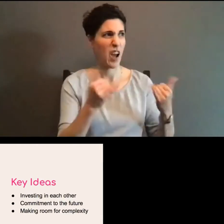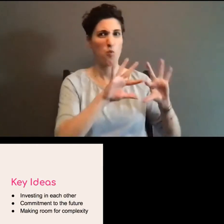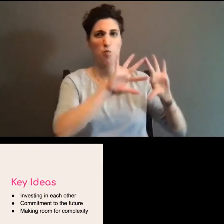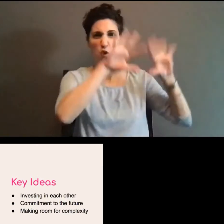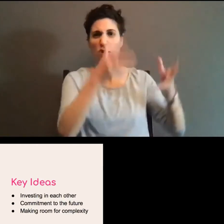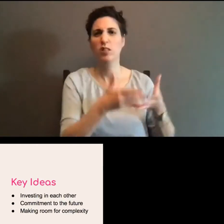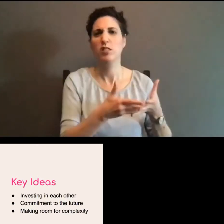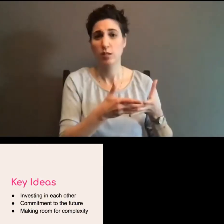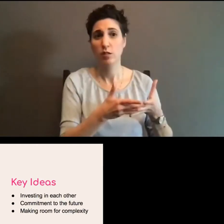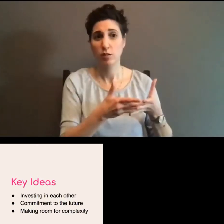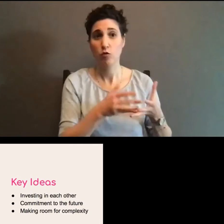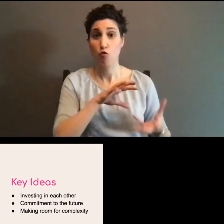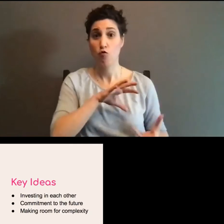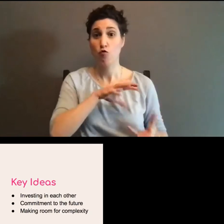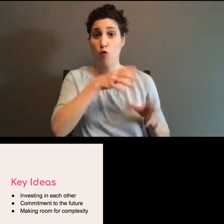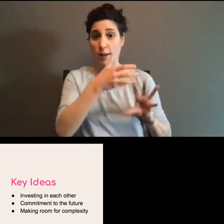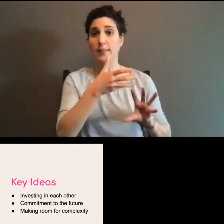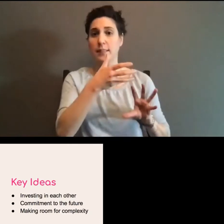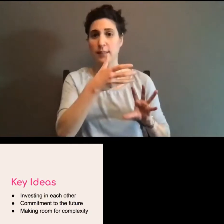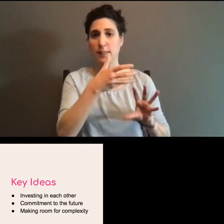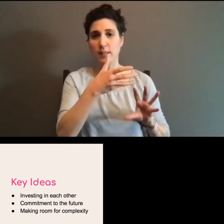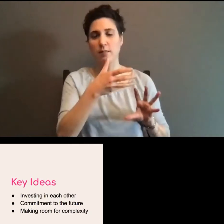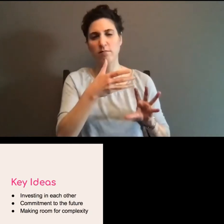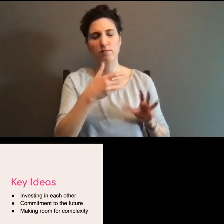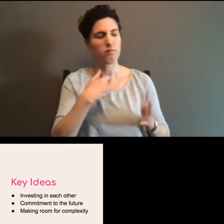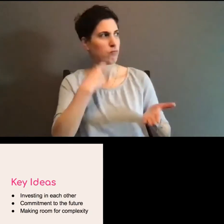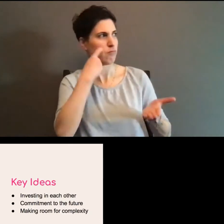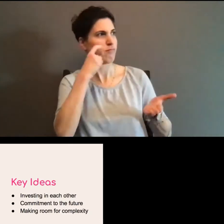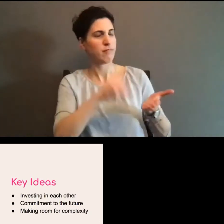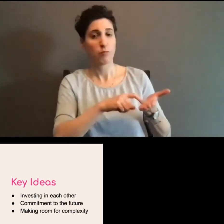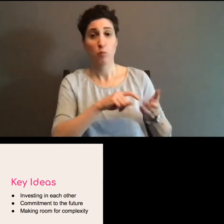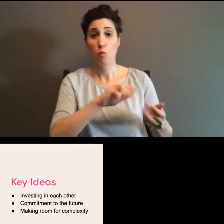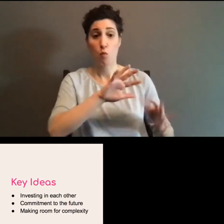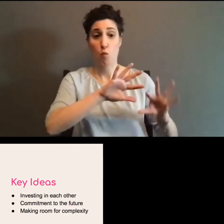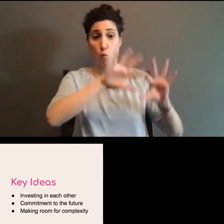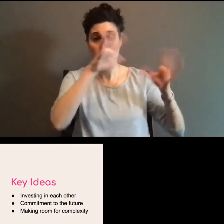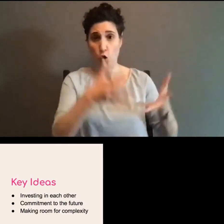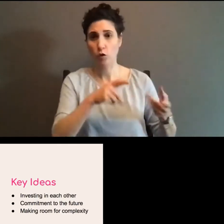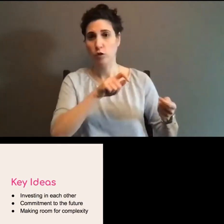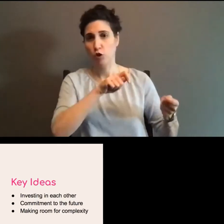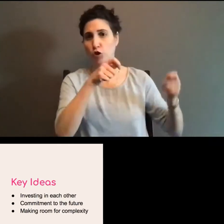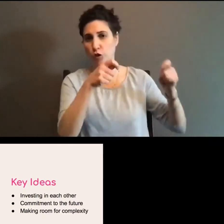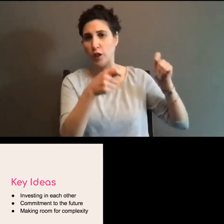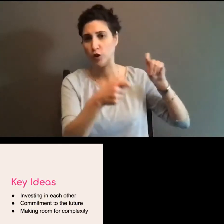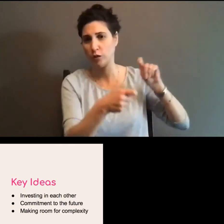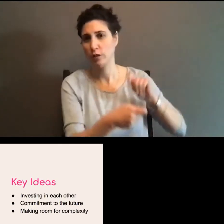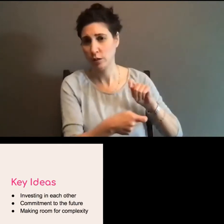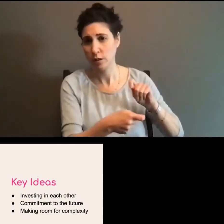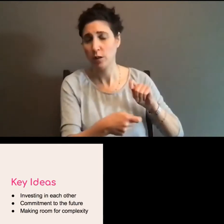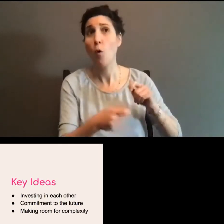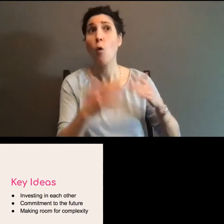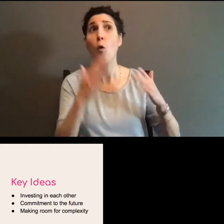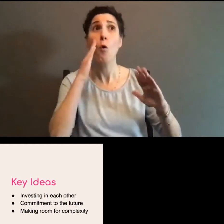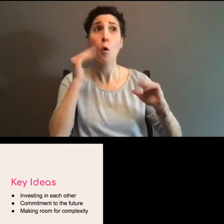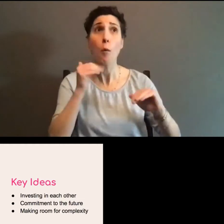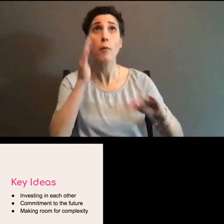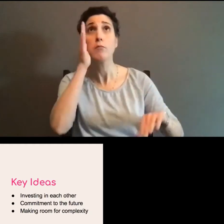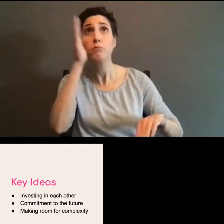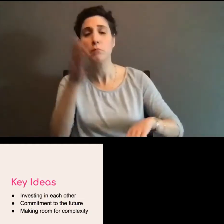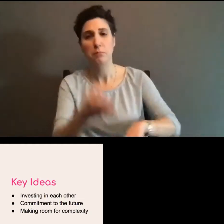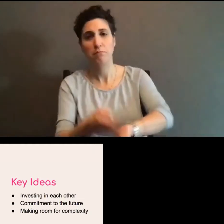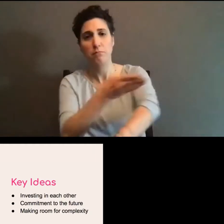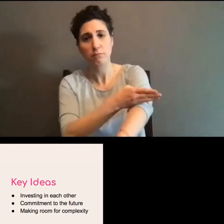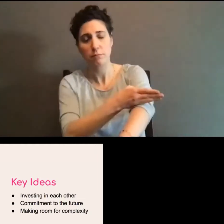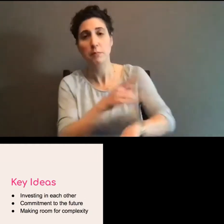are signifiers of a world changing and hopefully for the better, but will most likely continue to happen. Um, and definitely